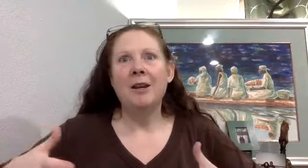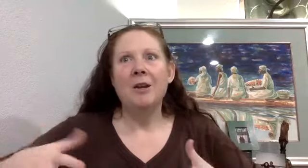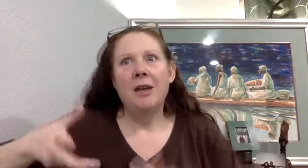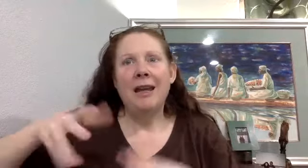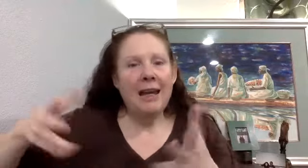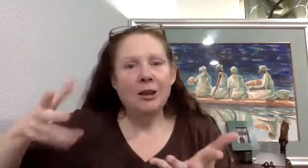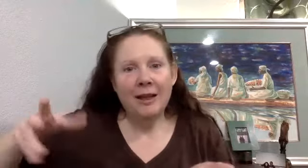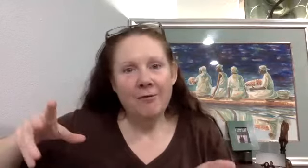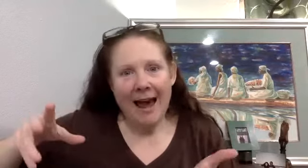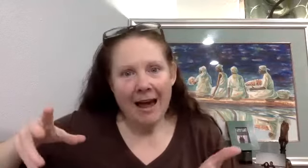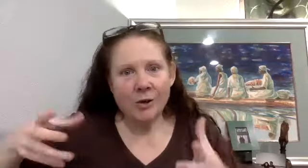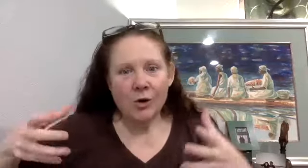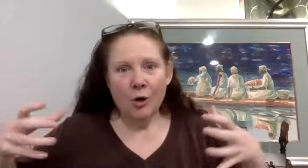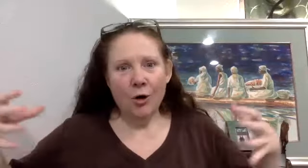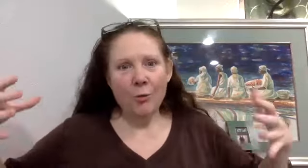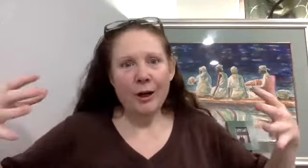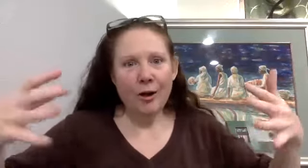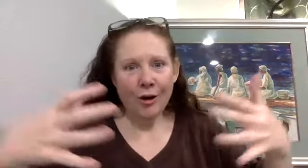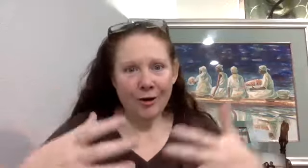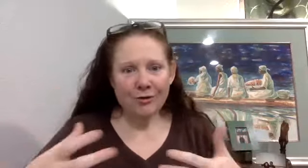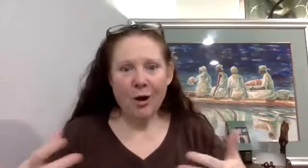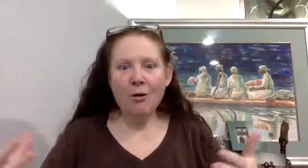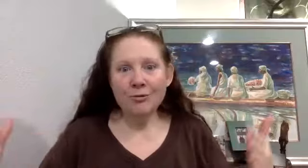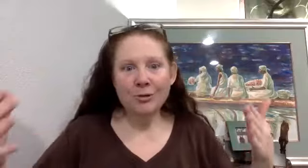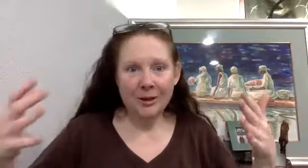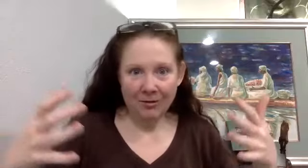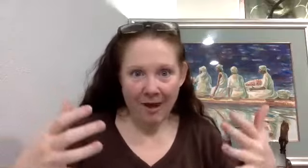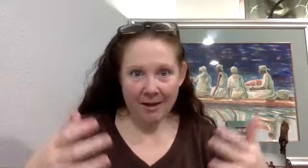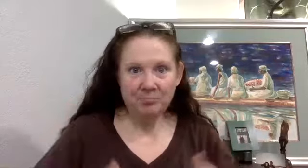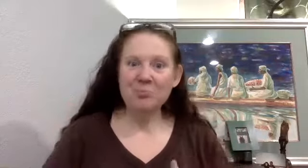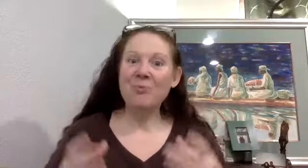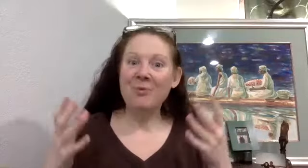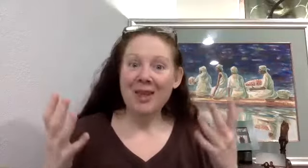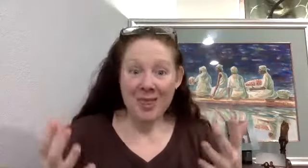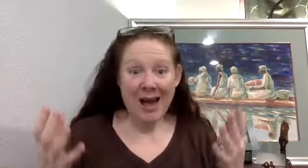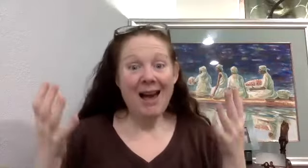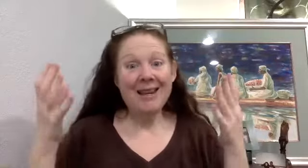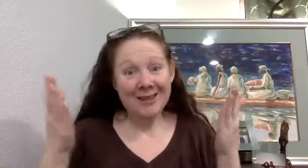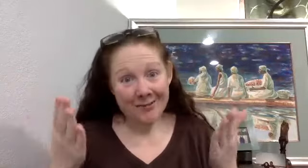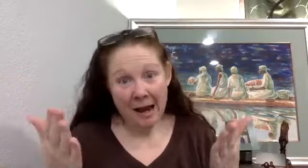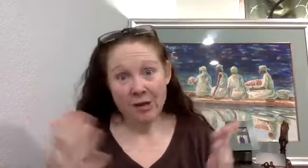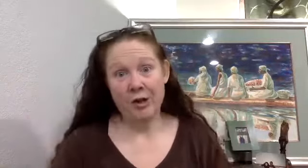icky looking fat or we are toned looking fat. That is the fascia.